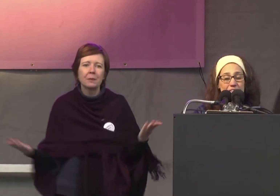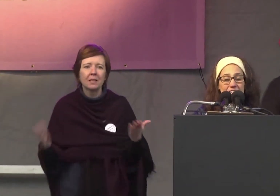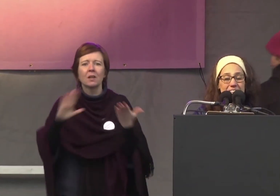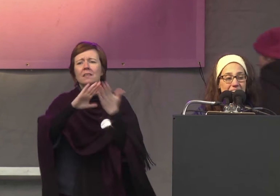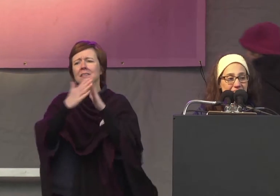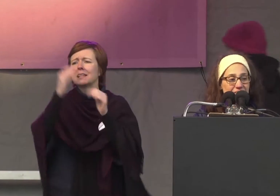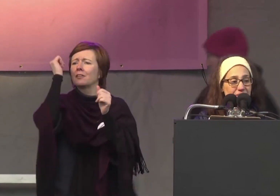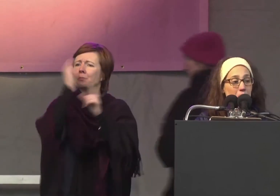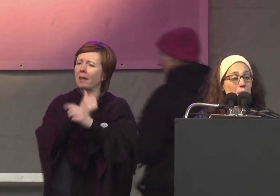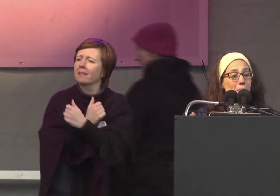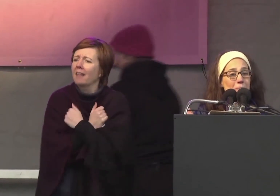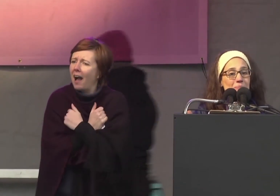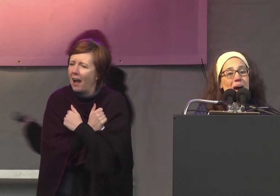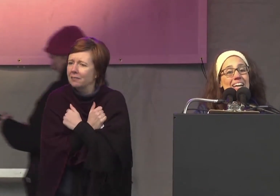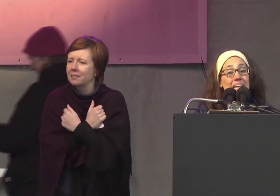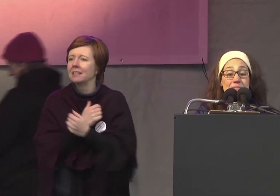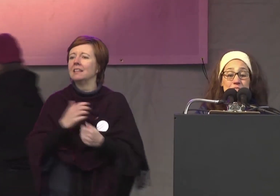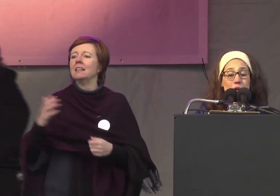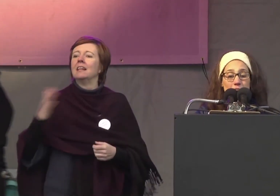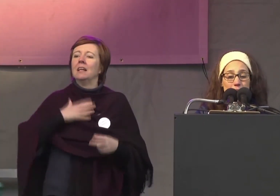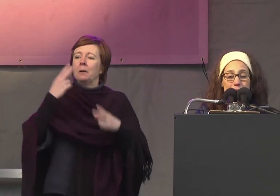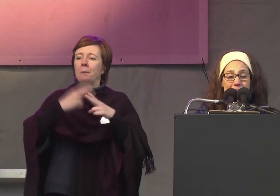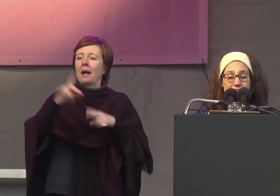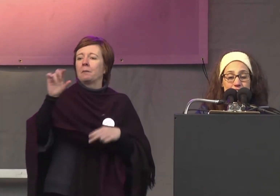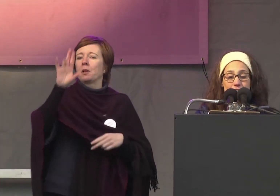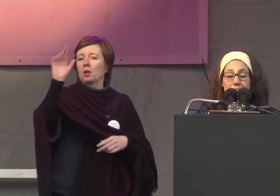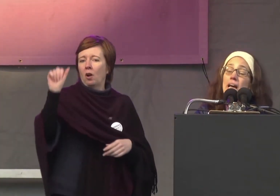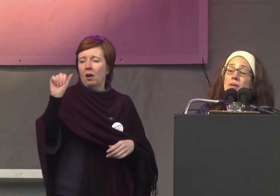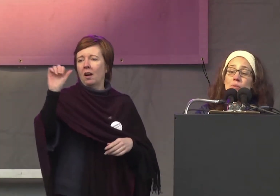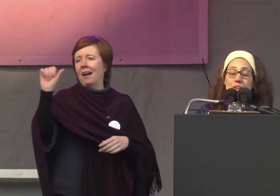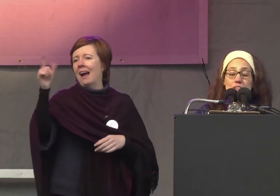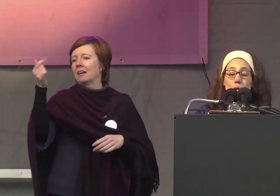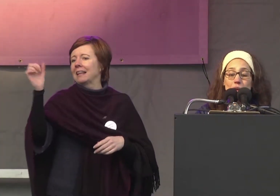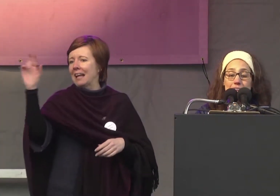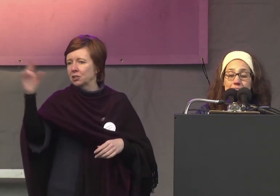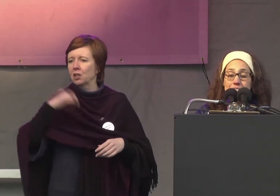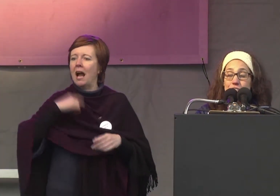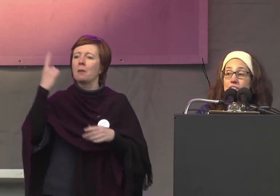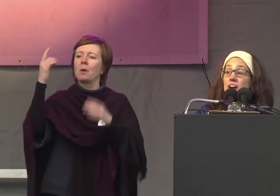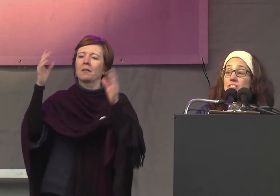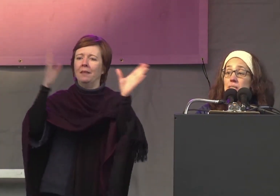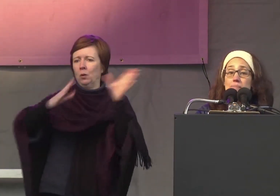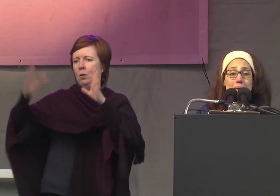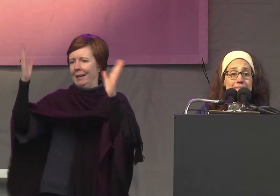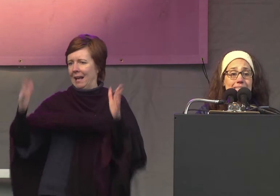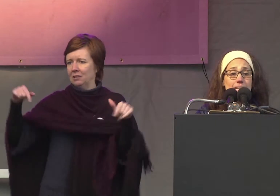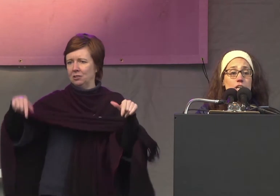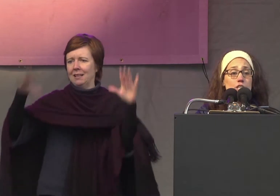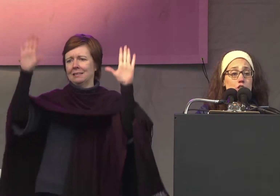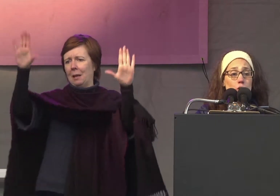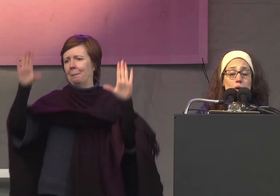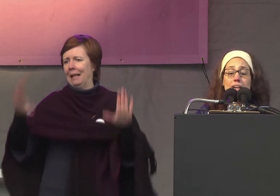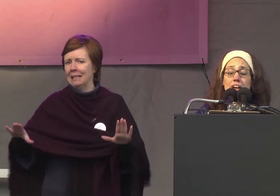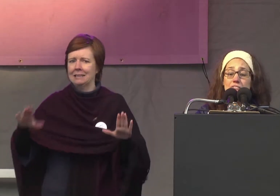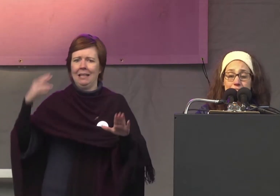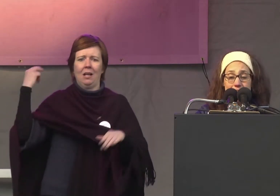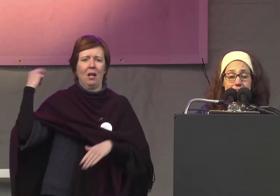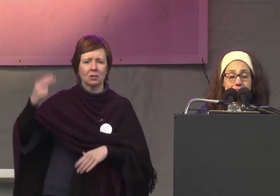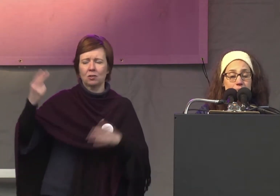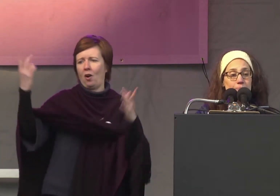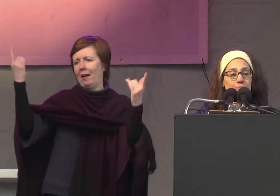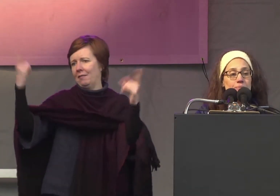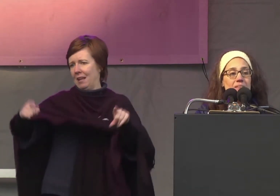city of brotherly love my name is Laura Arblaster and I am one of the organizers of this amazing historic